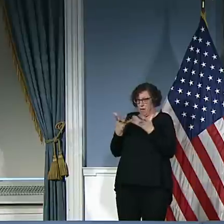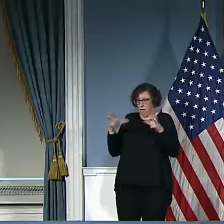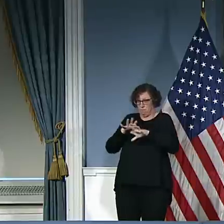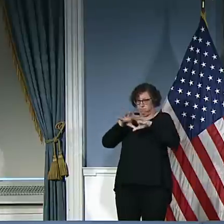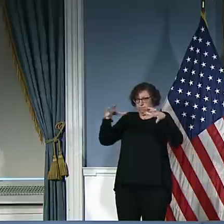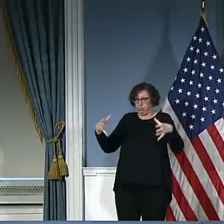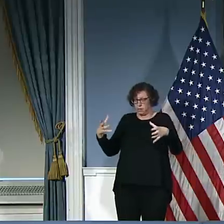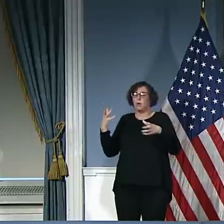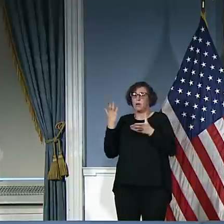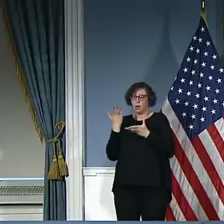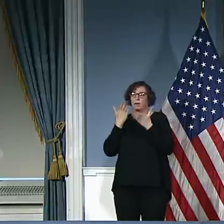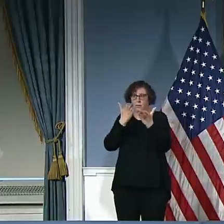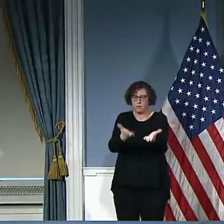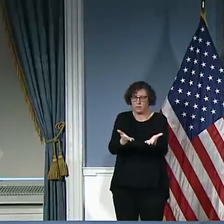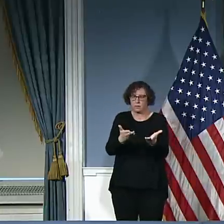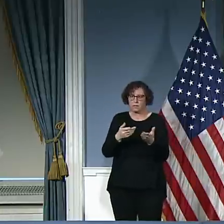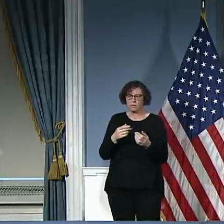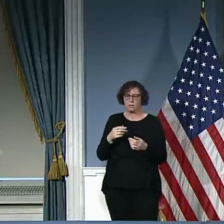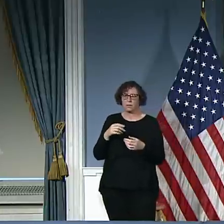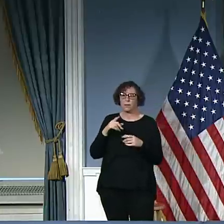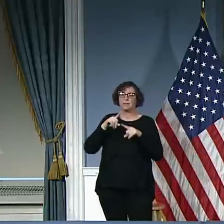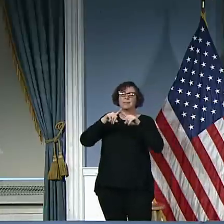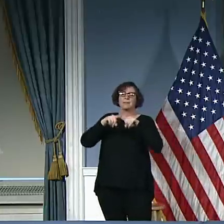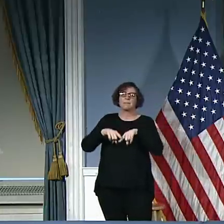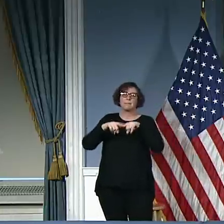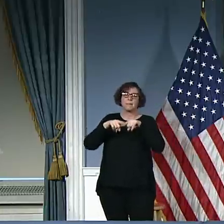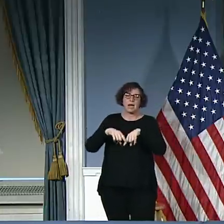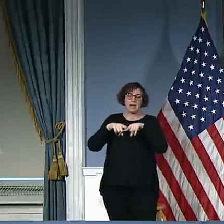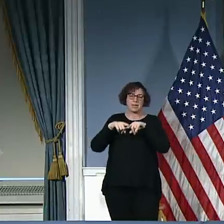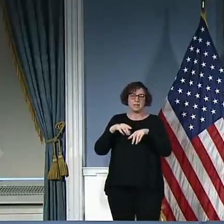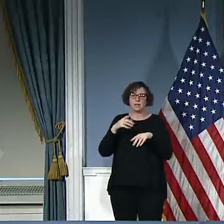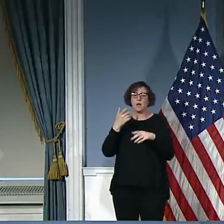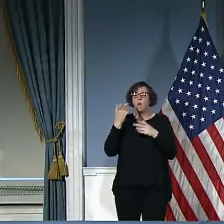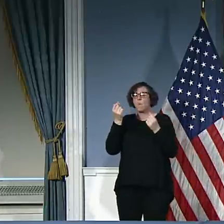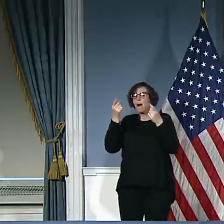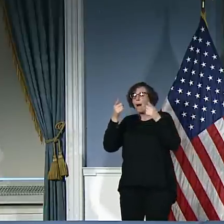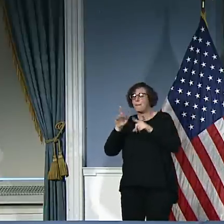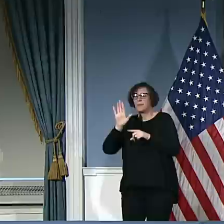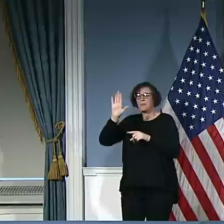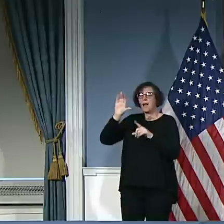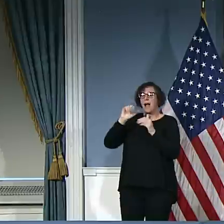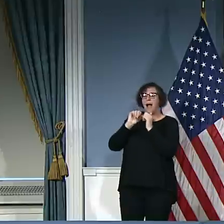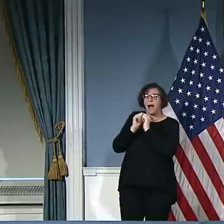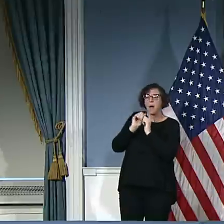needed to help us support the bigger picture and the bigger response to this COVID crisis.